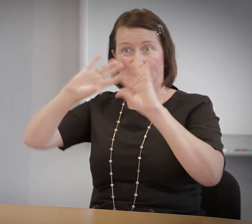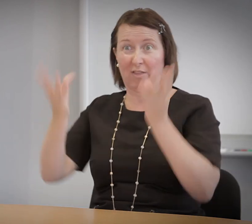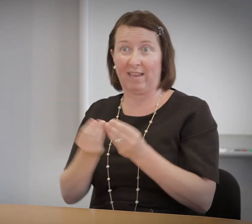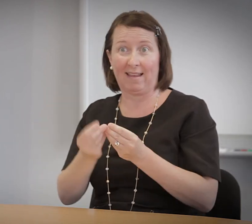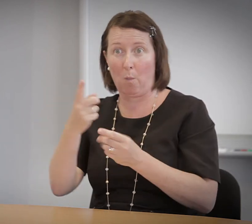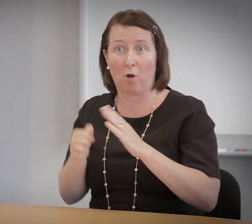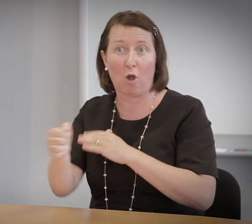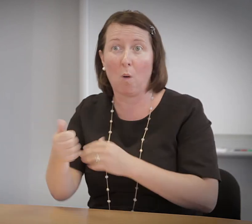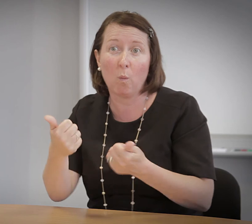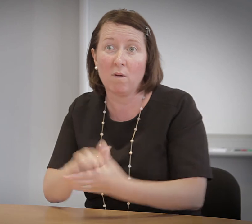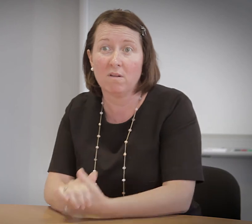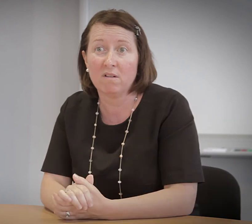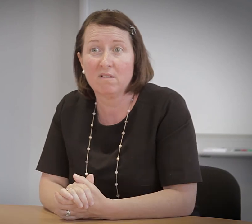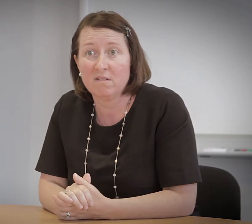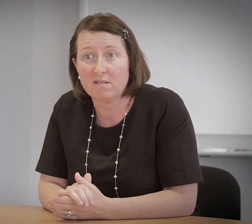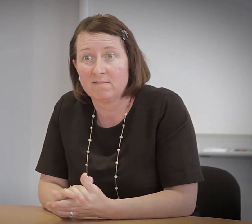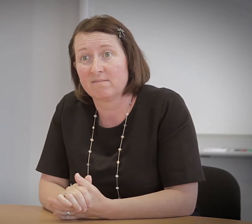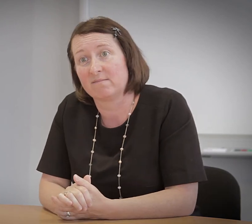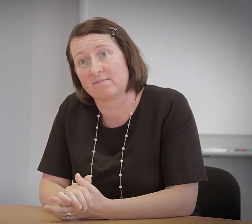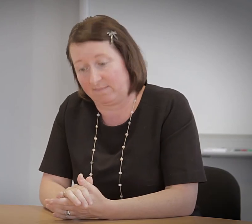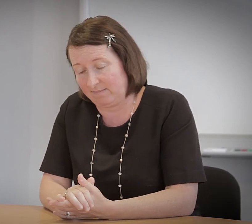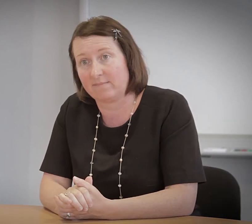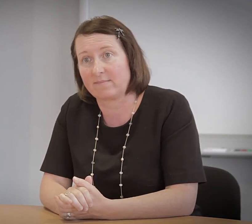apprenticeship it's such a fantastic opportunity because they get everything all in one go